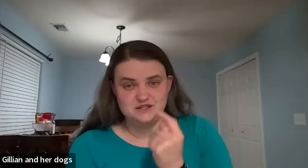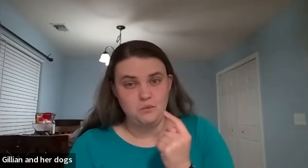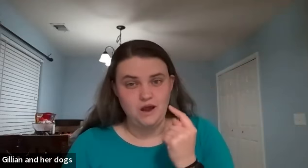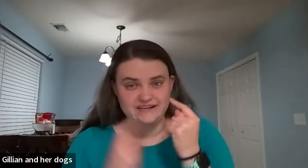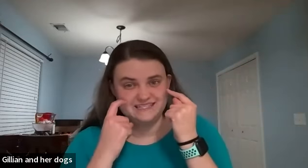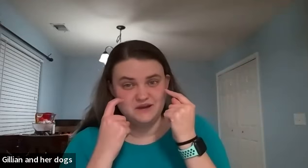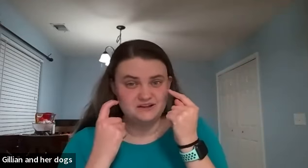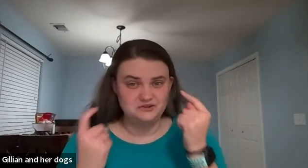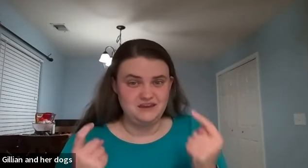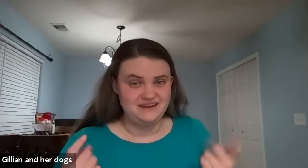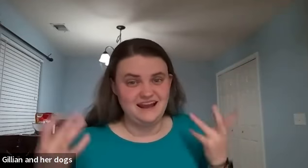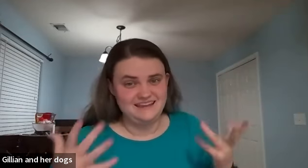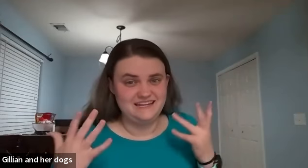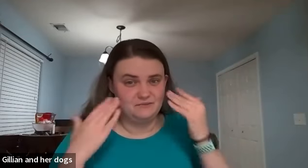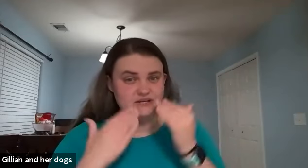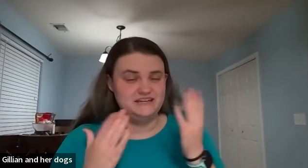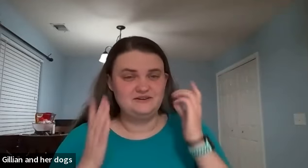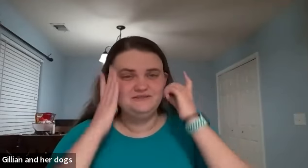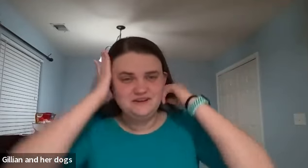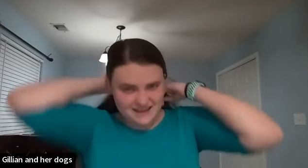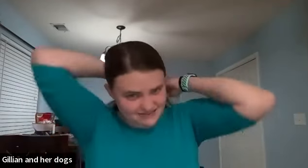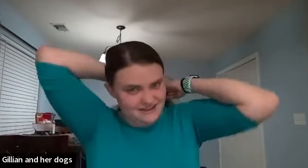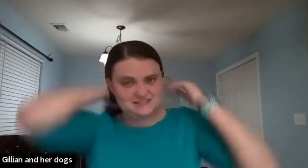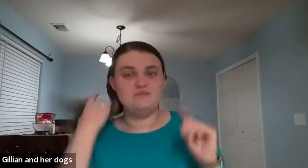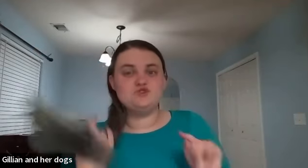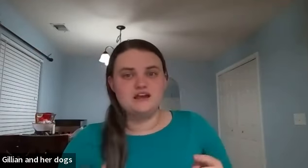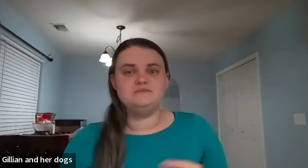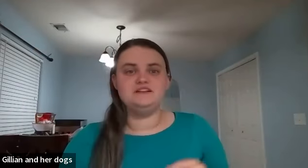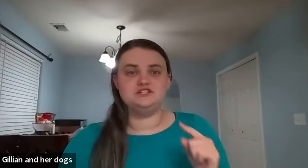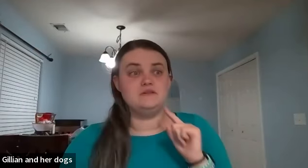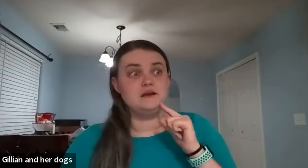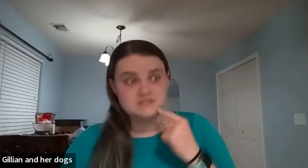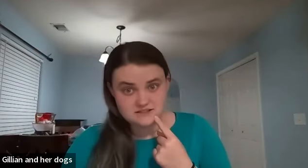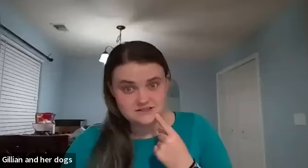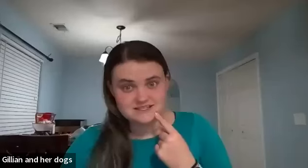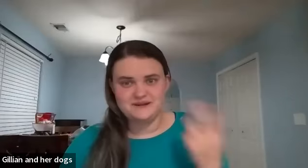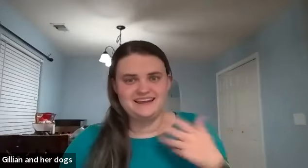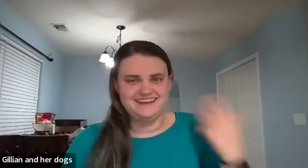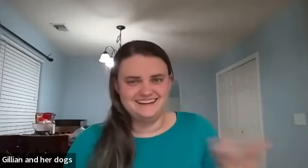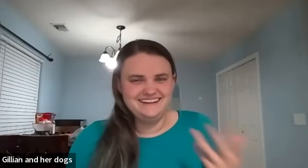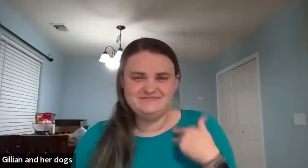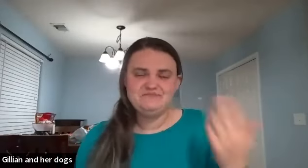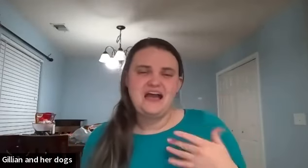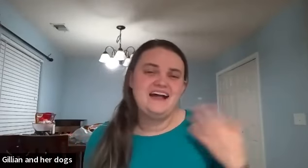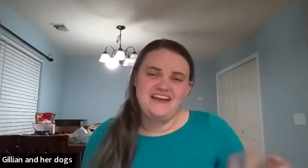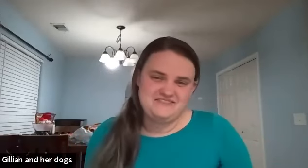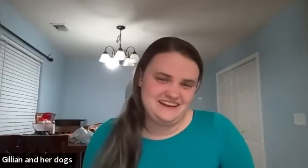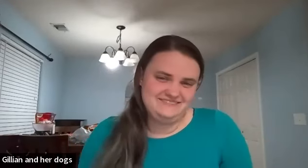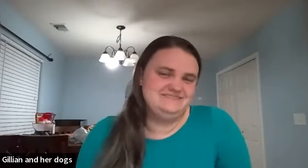it's the widest smile you can i can't even put it down and like so i'm trying to be like showing like i'm serious but i can't i laugh at it